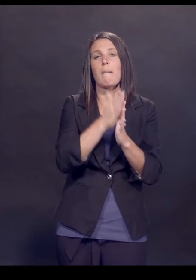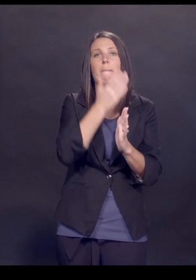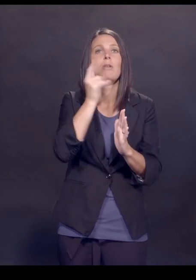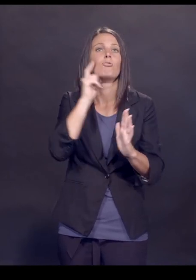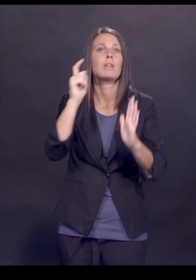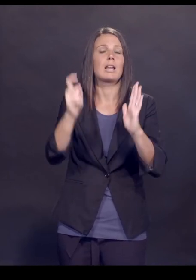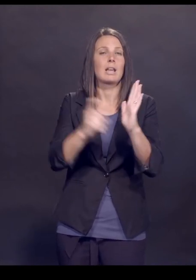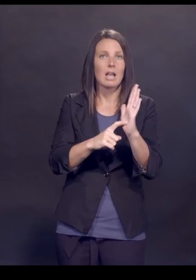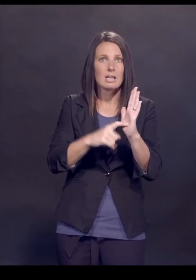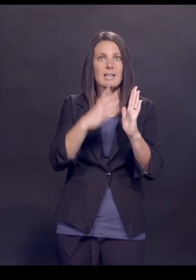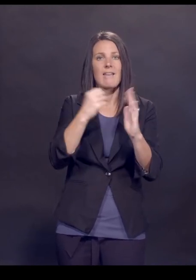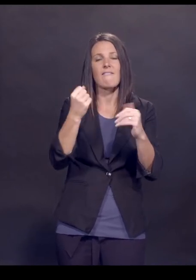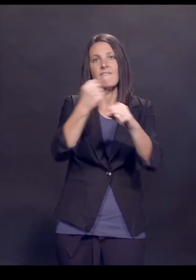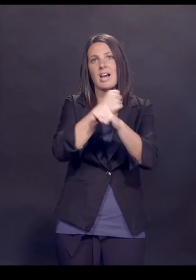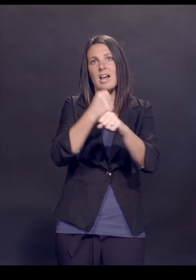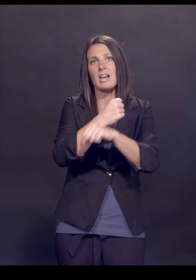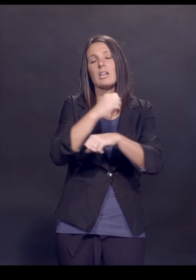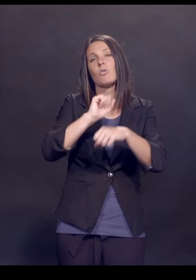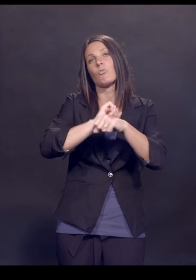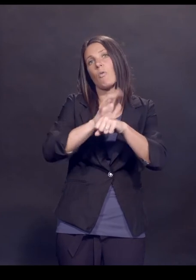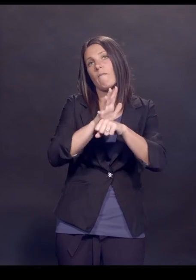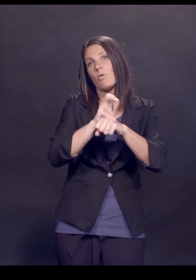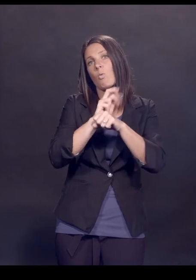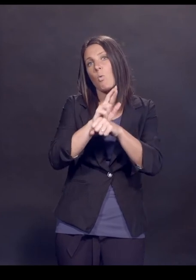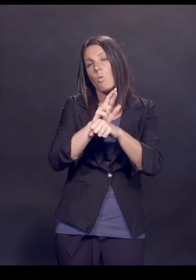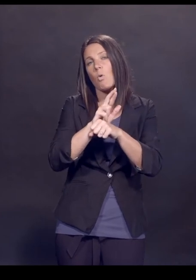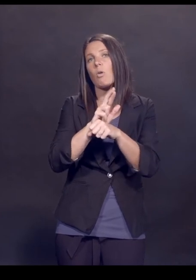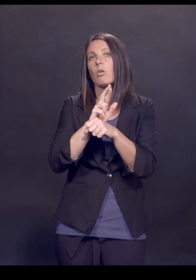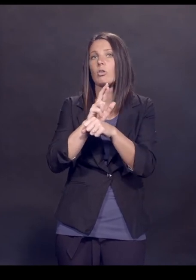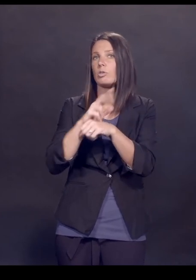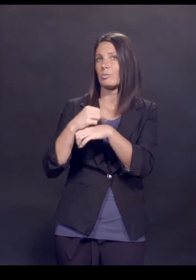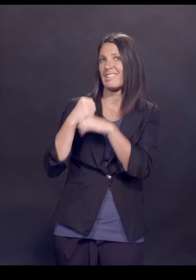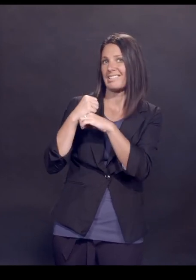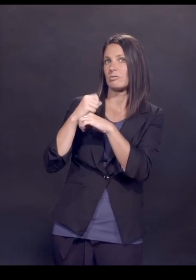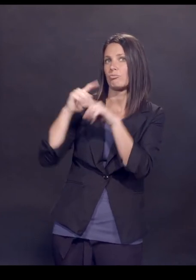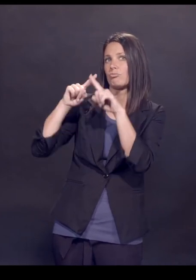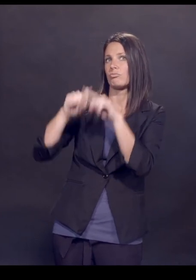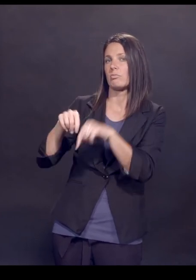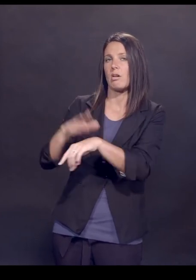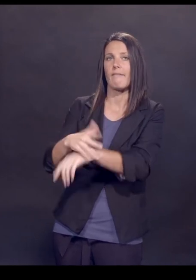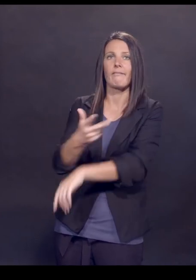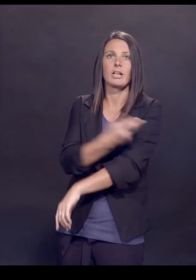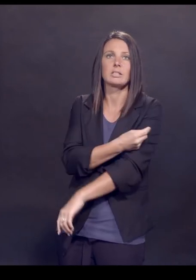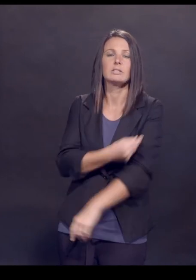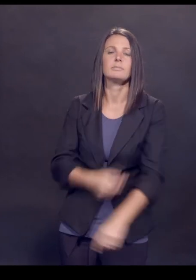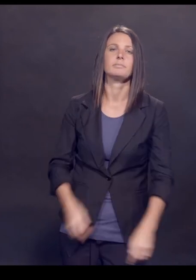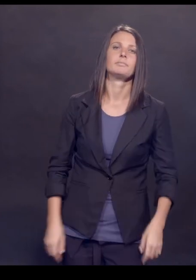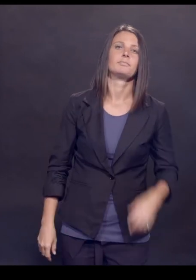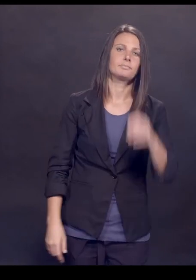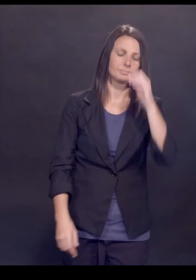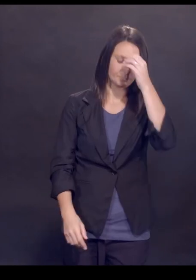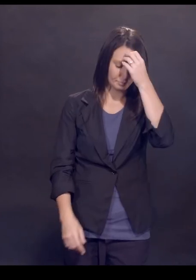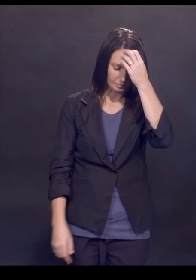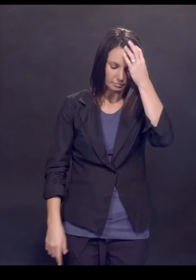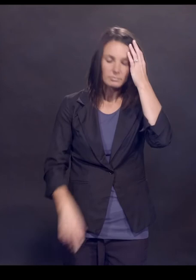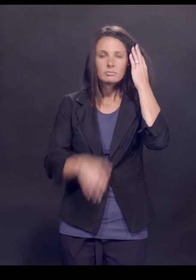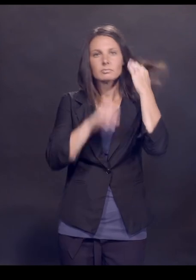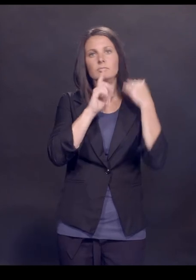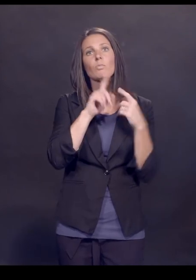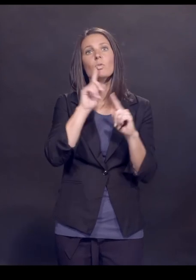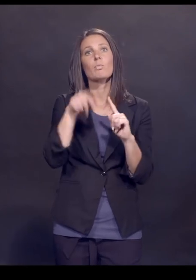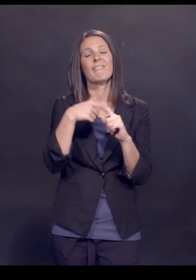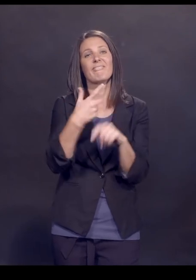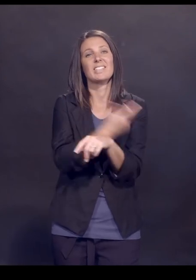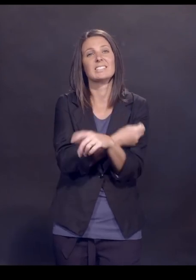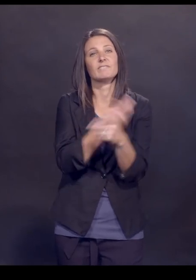recognizing and fighting COVID? Or is protection based solely on the vaccine? Well, certainly when you're